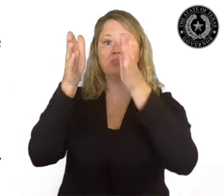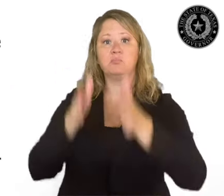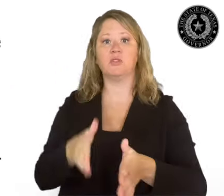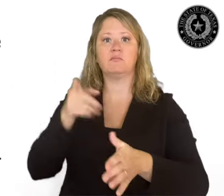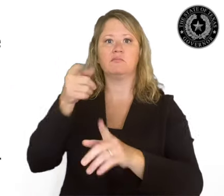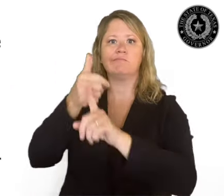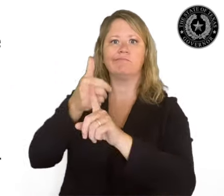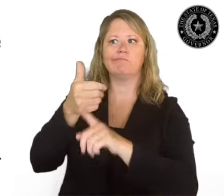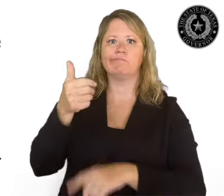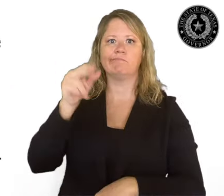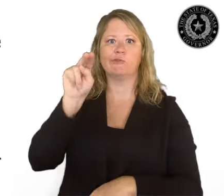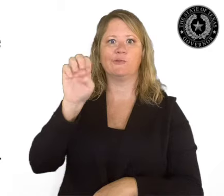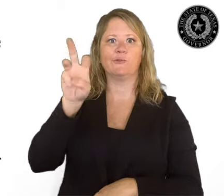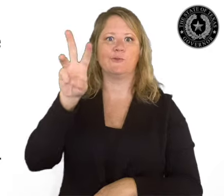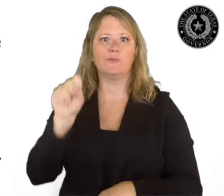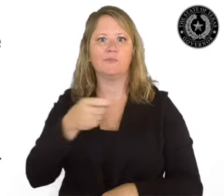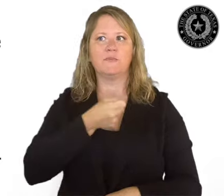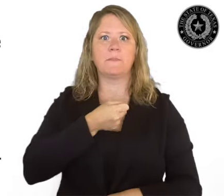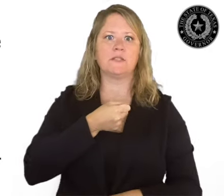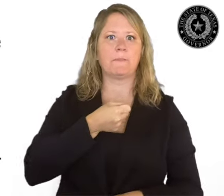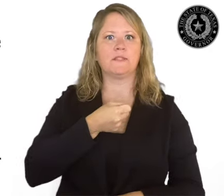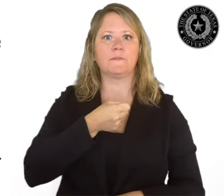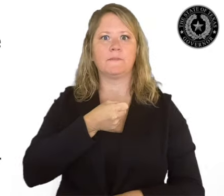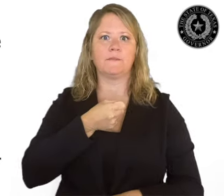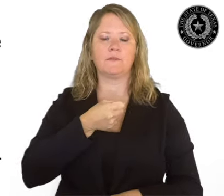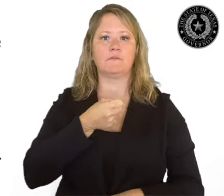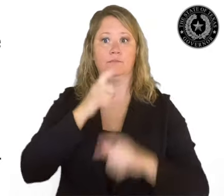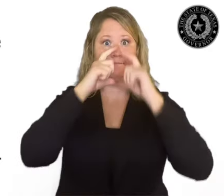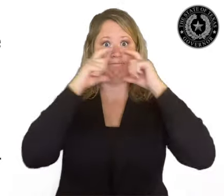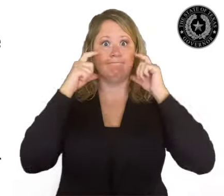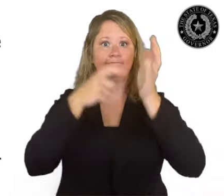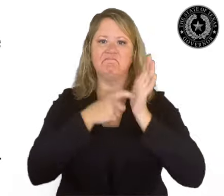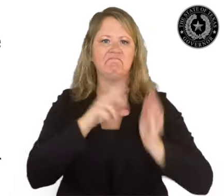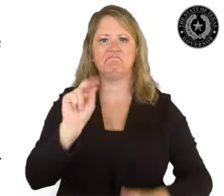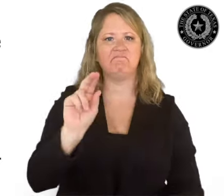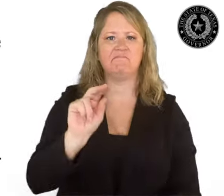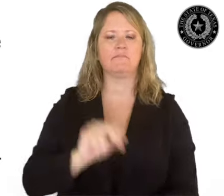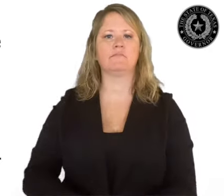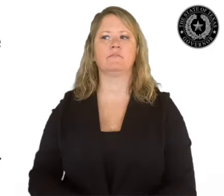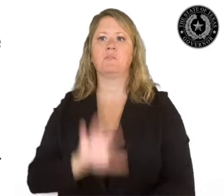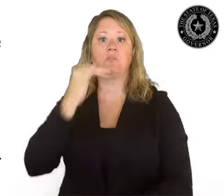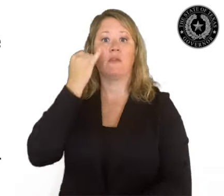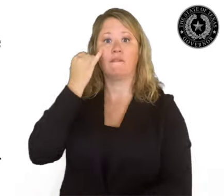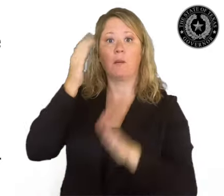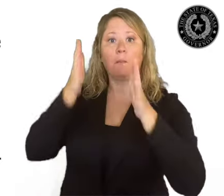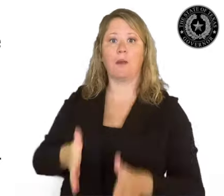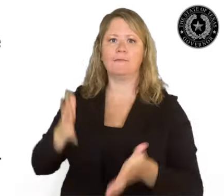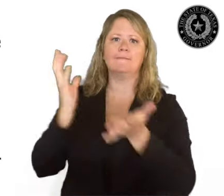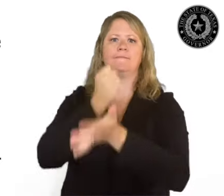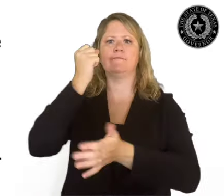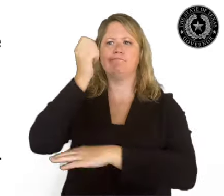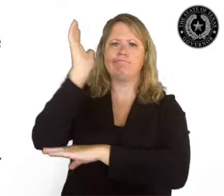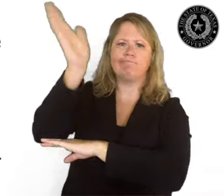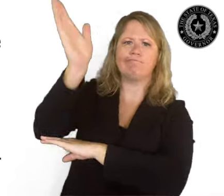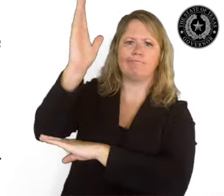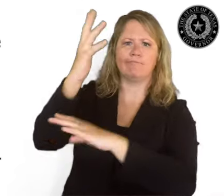Any person while the person is giving a speech for a broadcast or to an audience, or